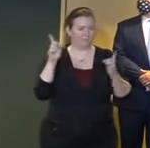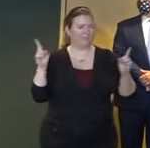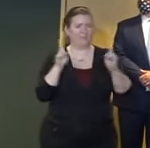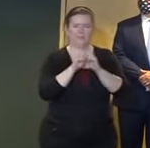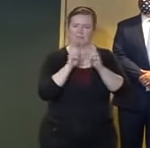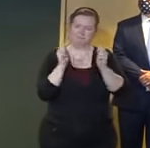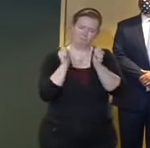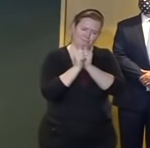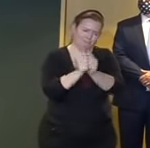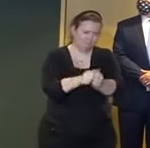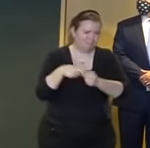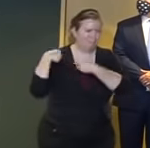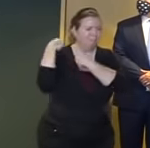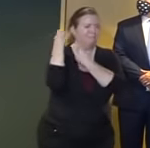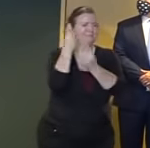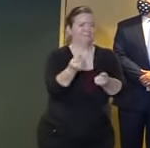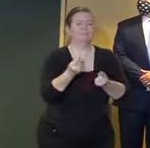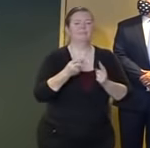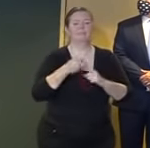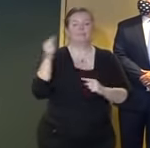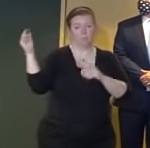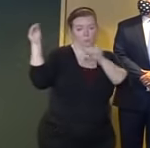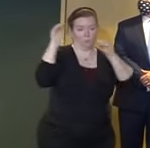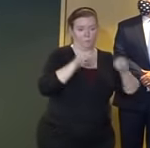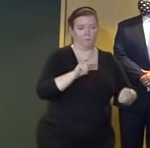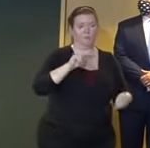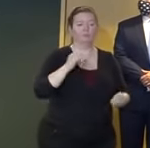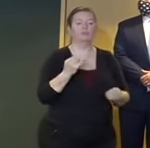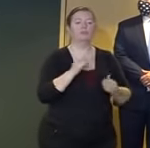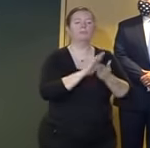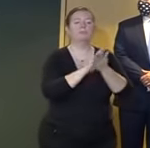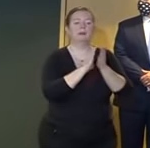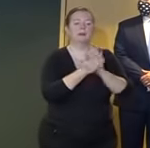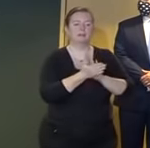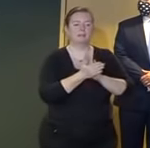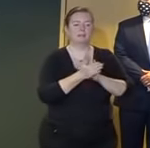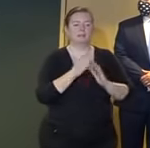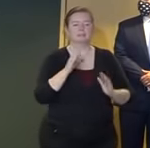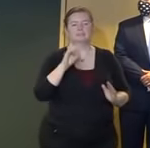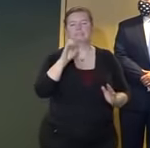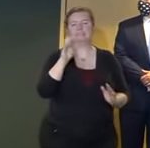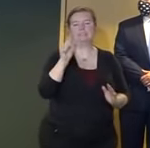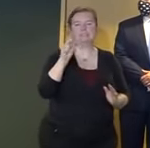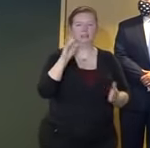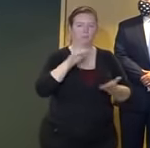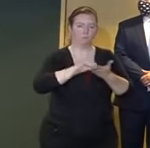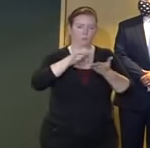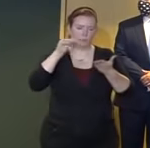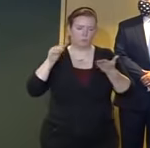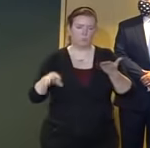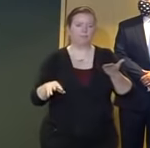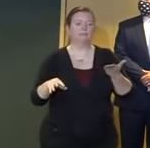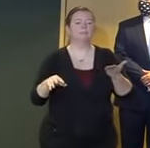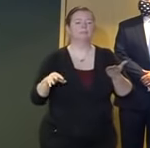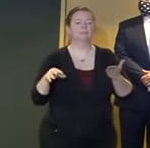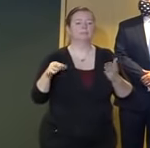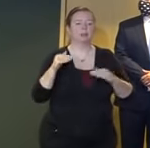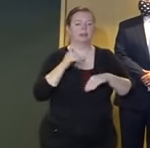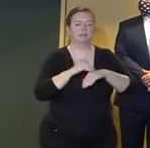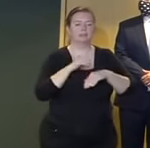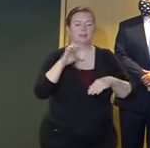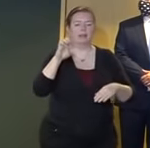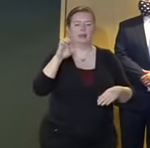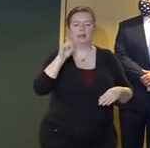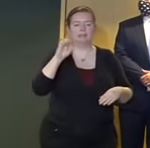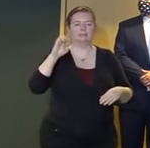New Jersey Shirley served as Dean of Students at Essex County College leaving a tremendous impact on the lives of countless students